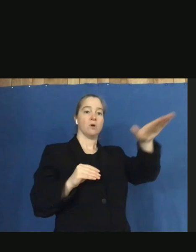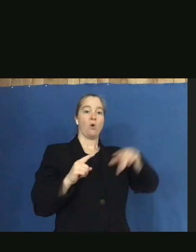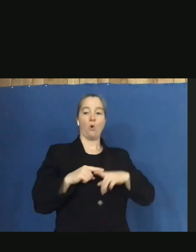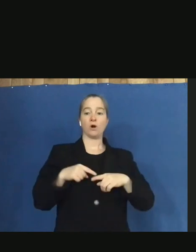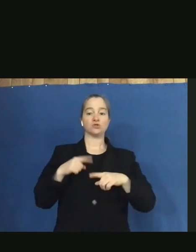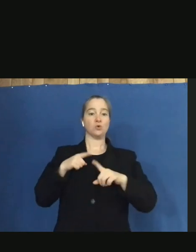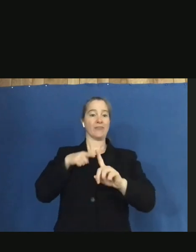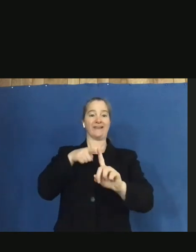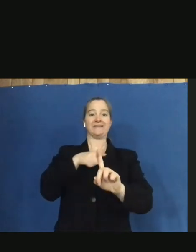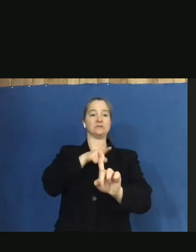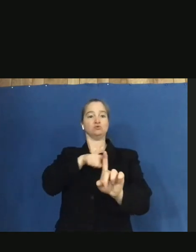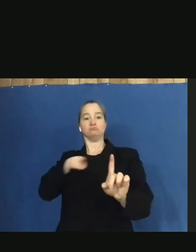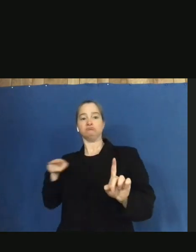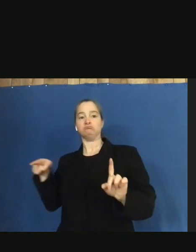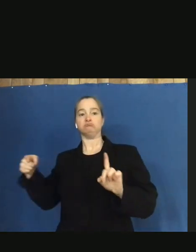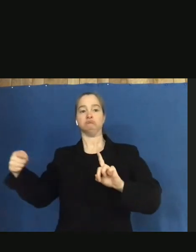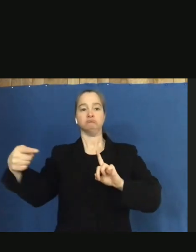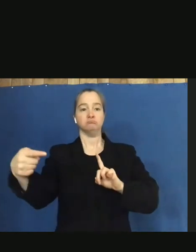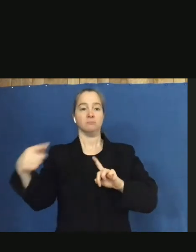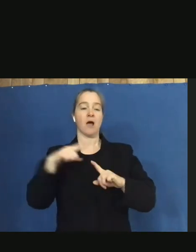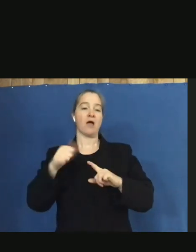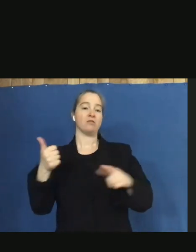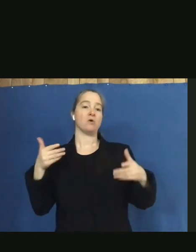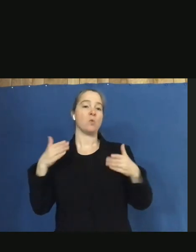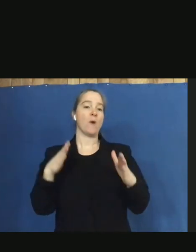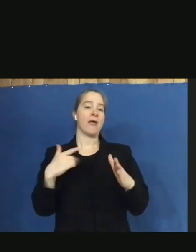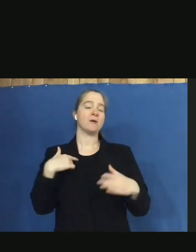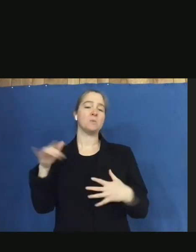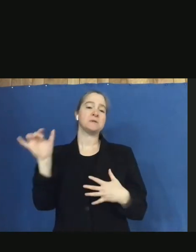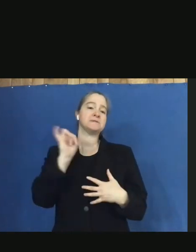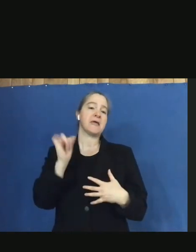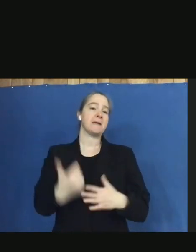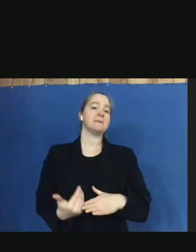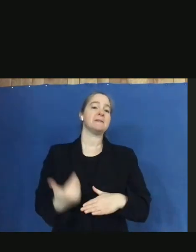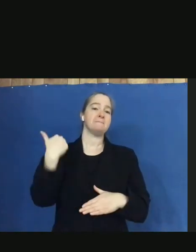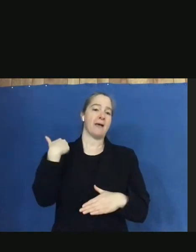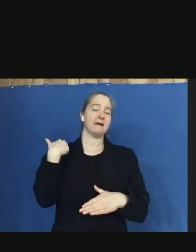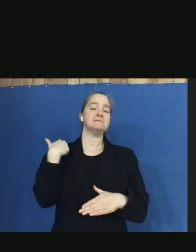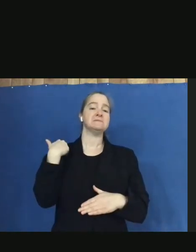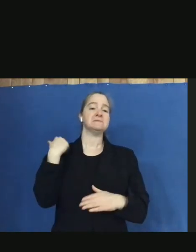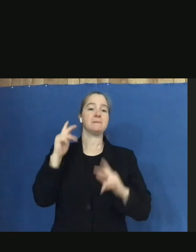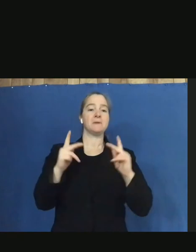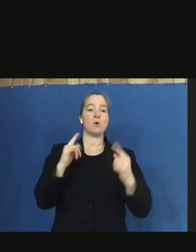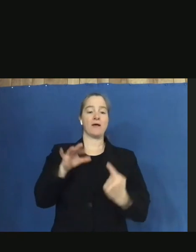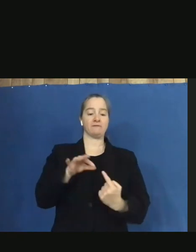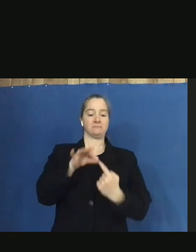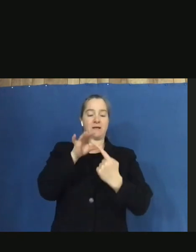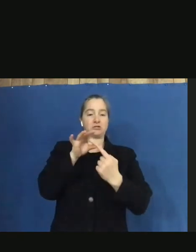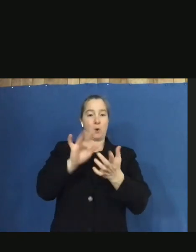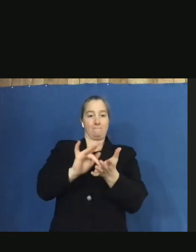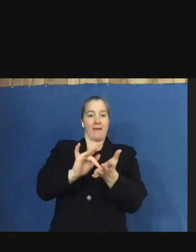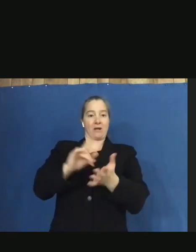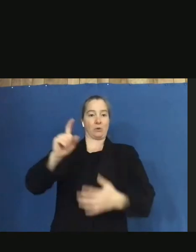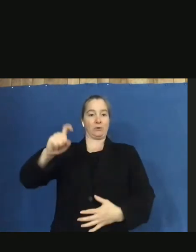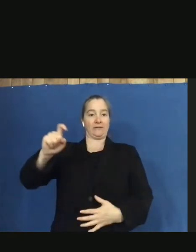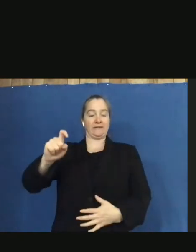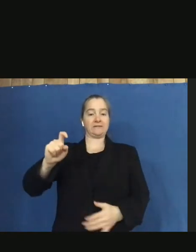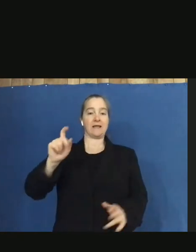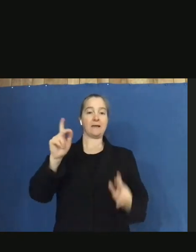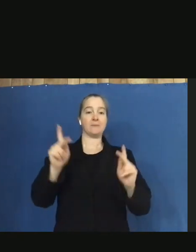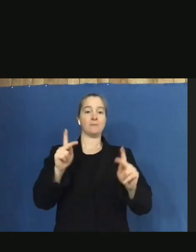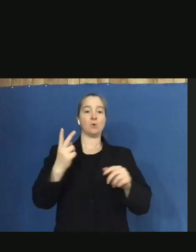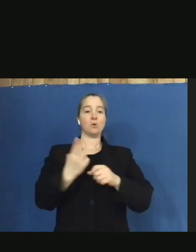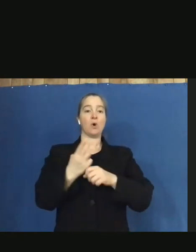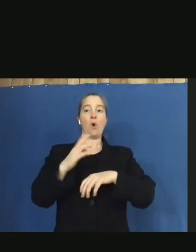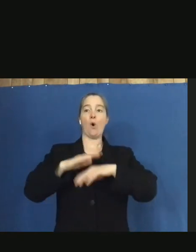And we've done very similar situations in the past where we have folks that have specialized medical needs, such as folks that are on transplant